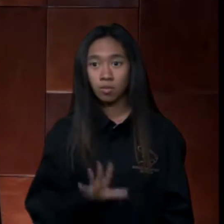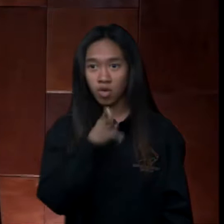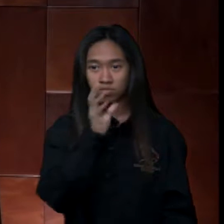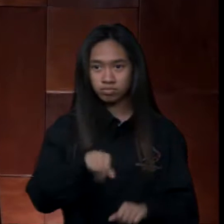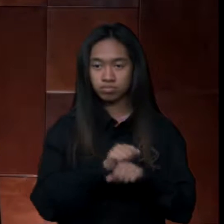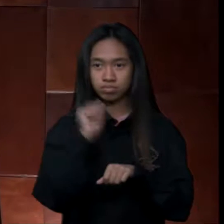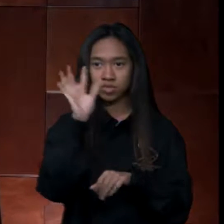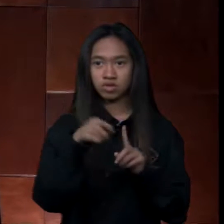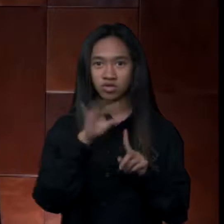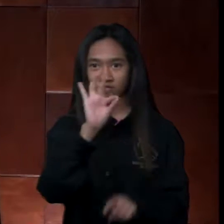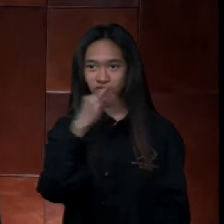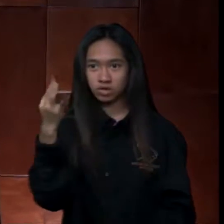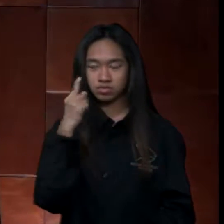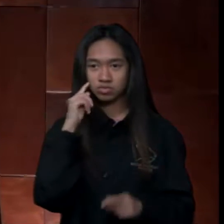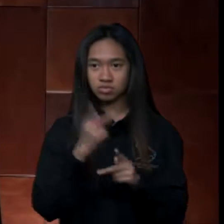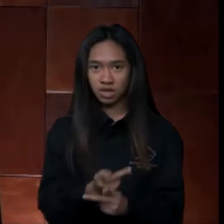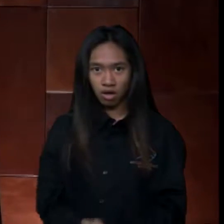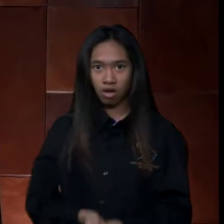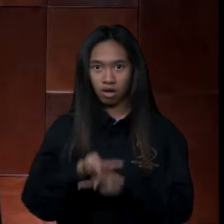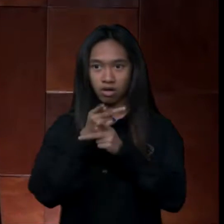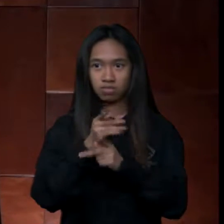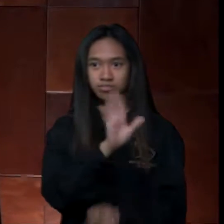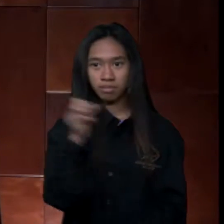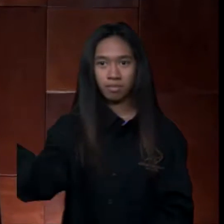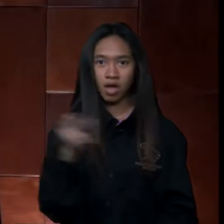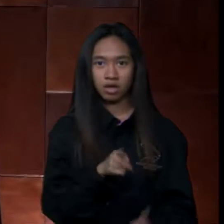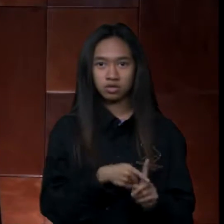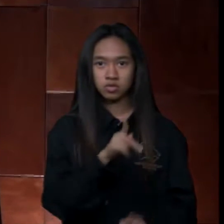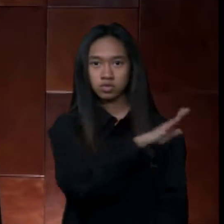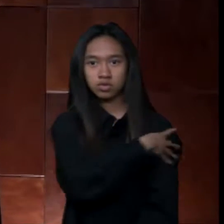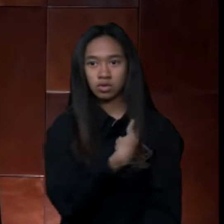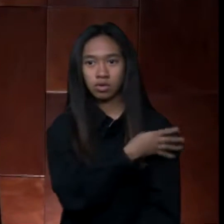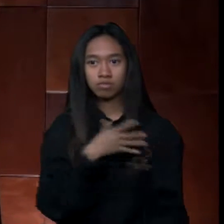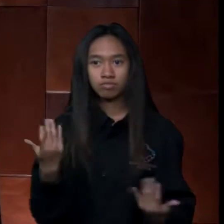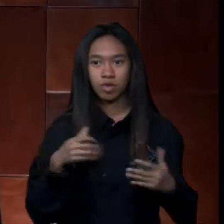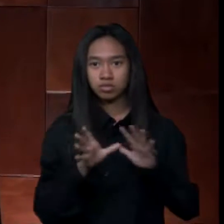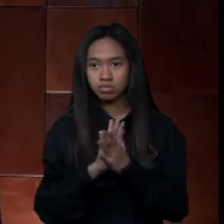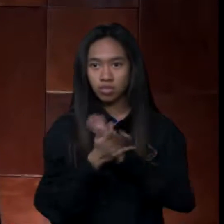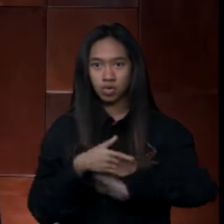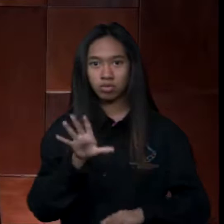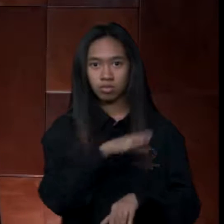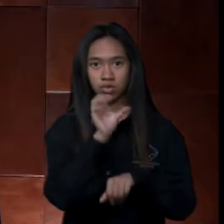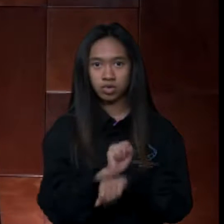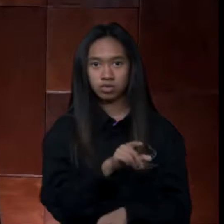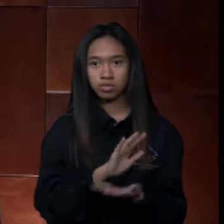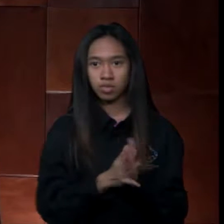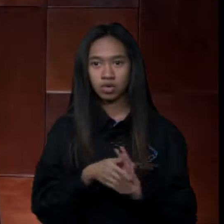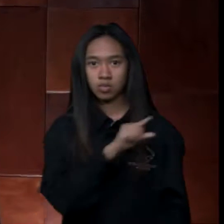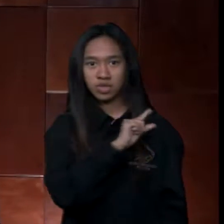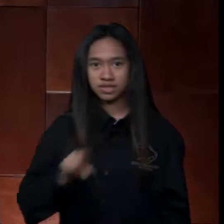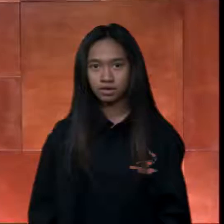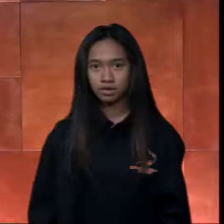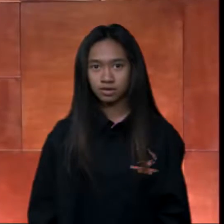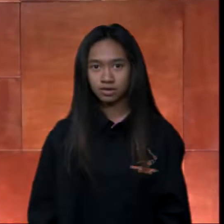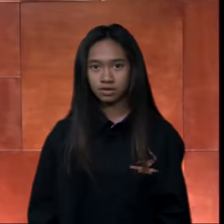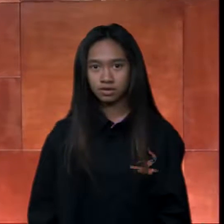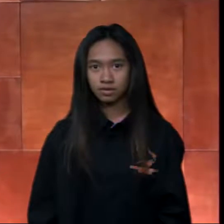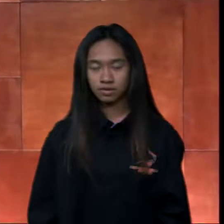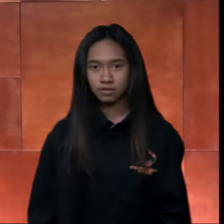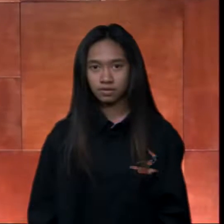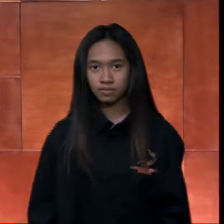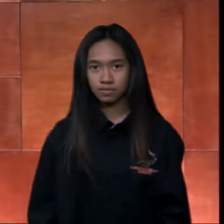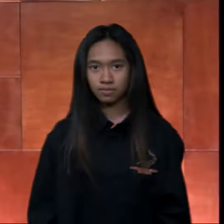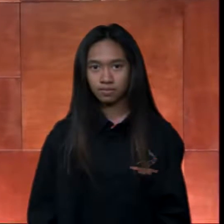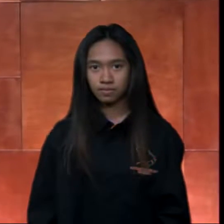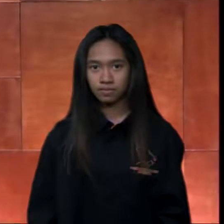1559, Mary had returned to Scotland to assume her designated role as the country's monarch. On a